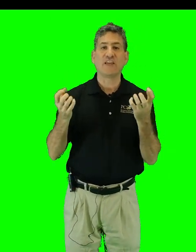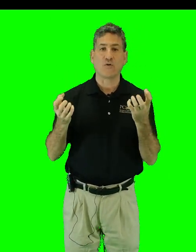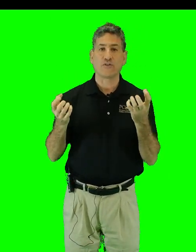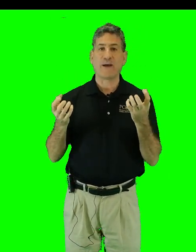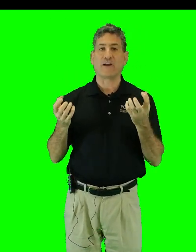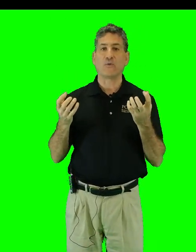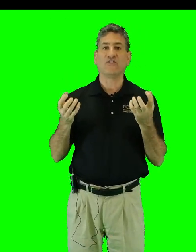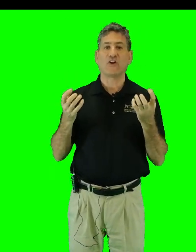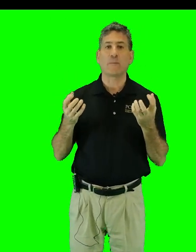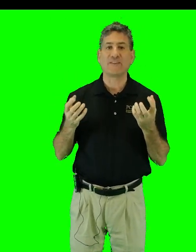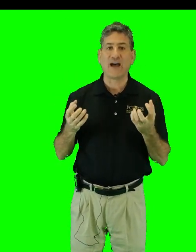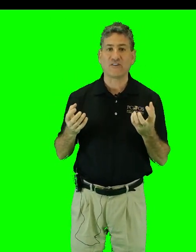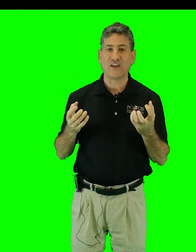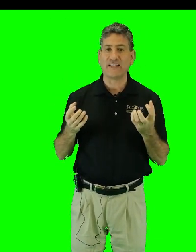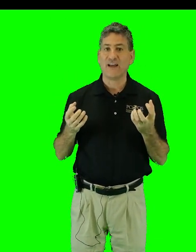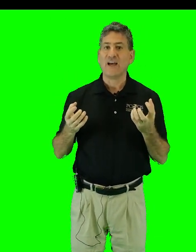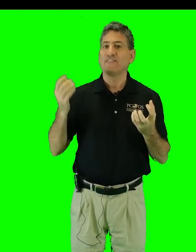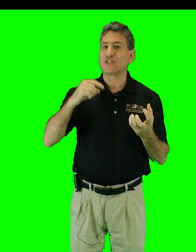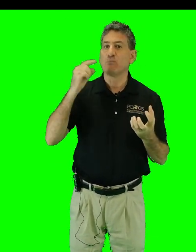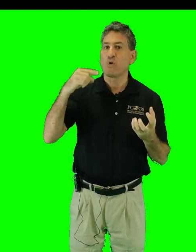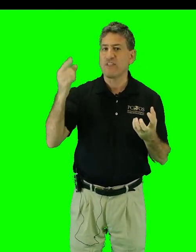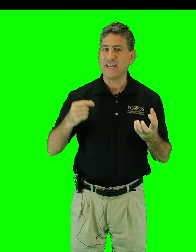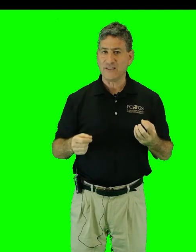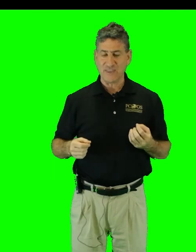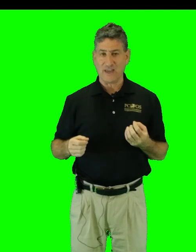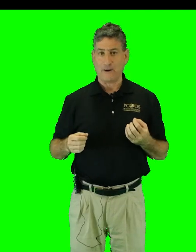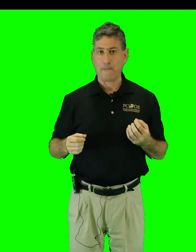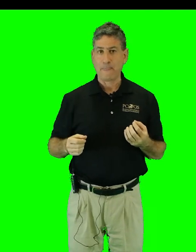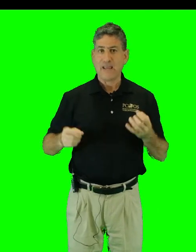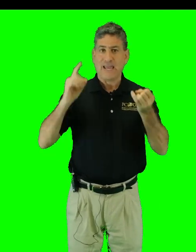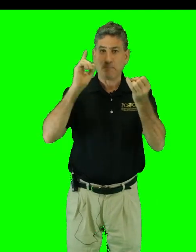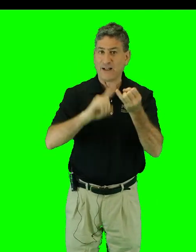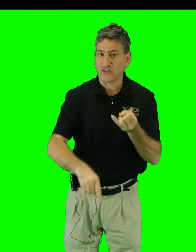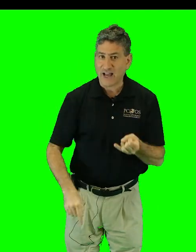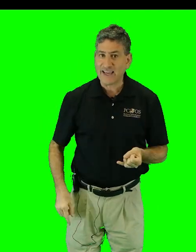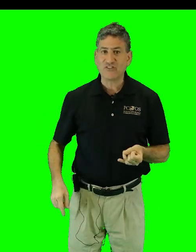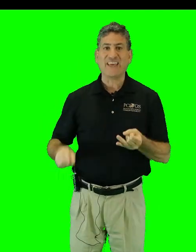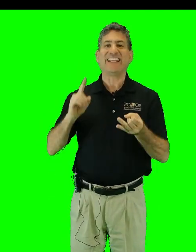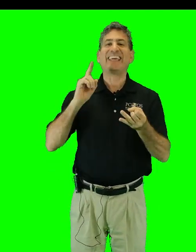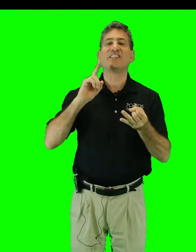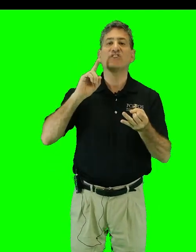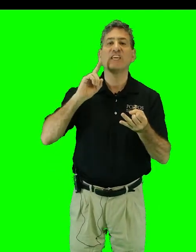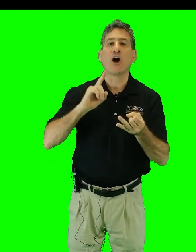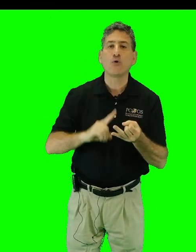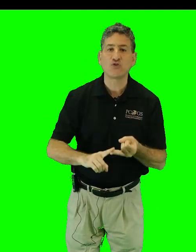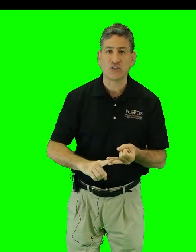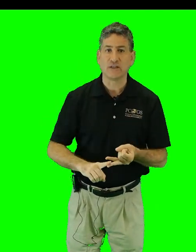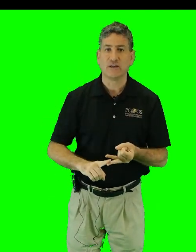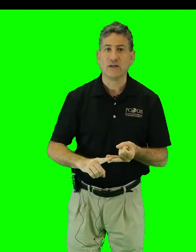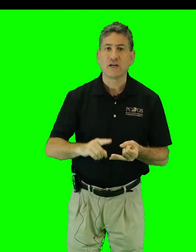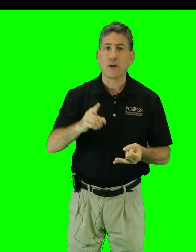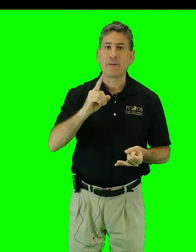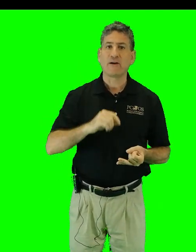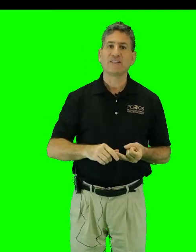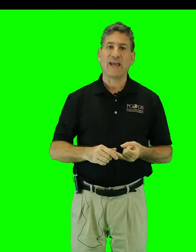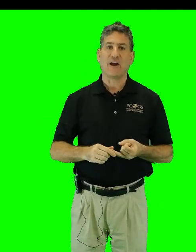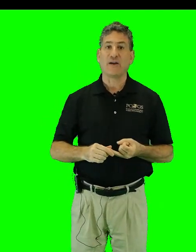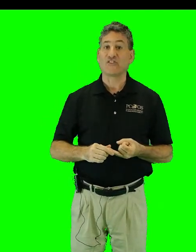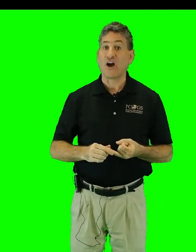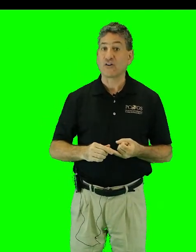the Earth by increased carbon dioxide does more than heat the air. It melts ice and heats the ocean. Compared to air it's harder